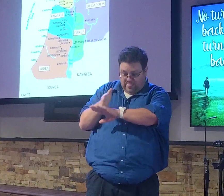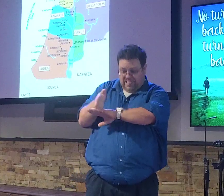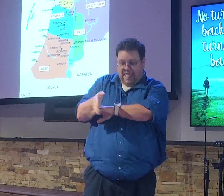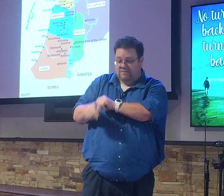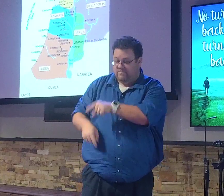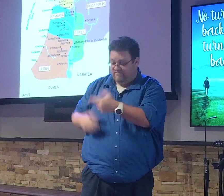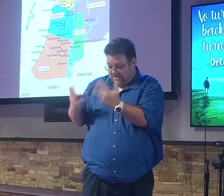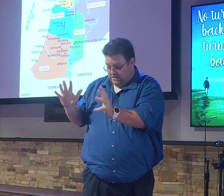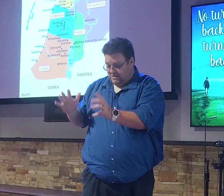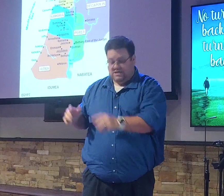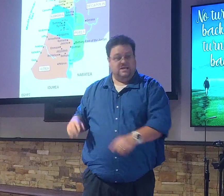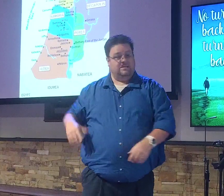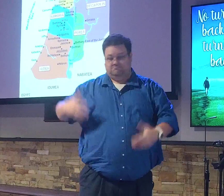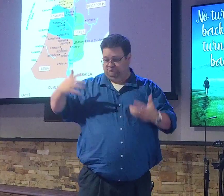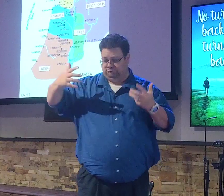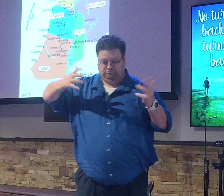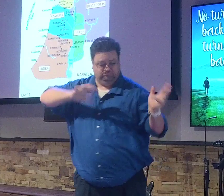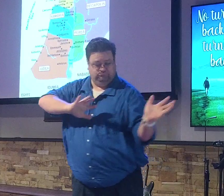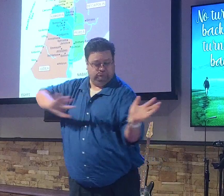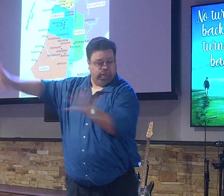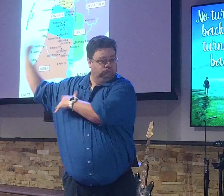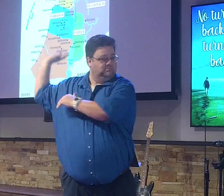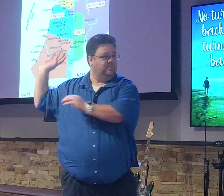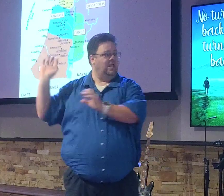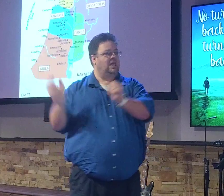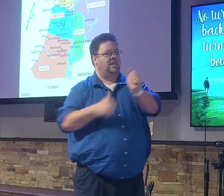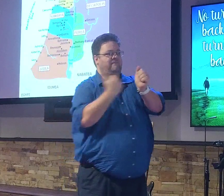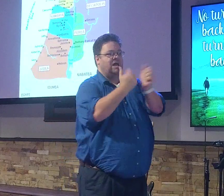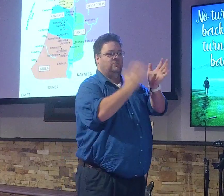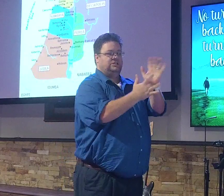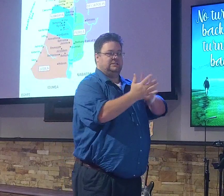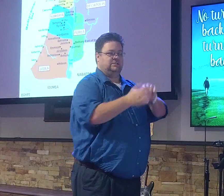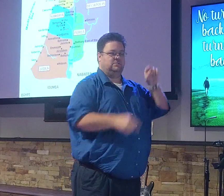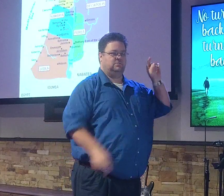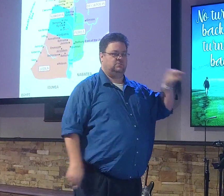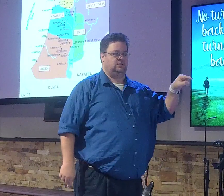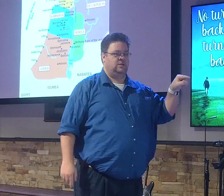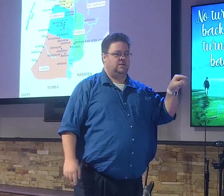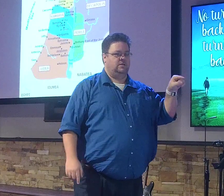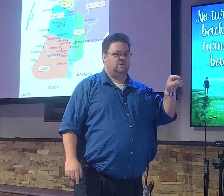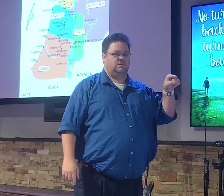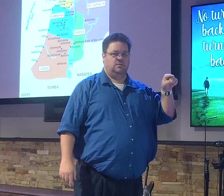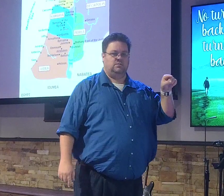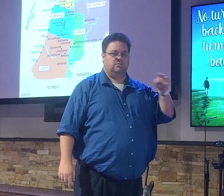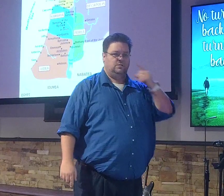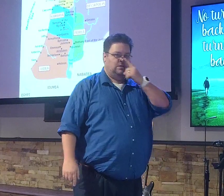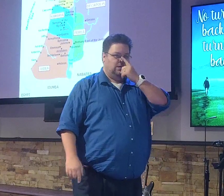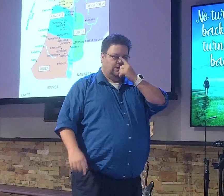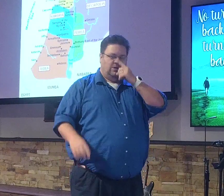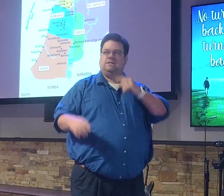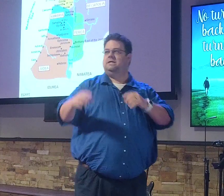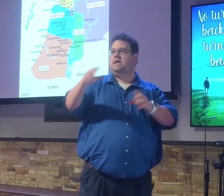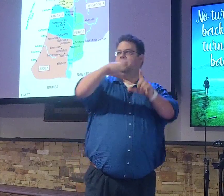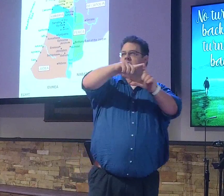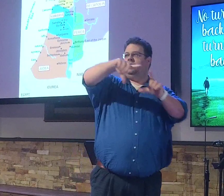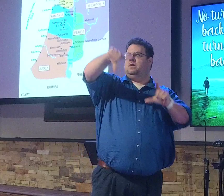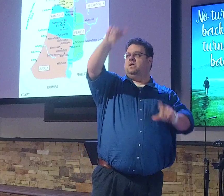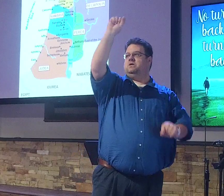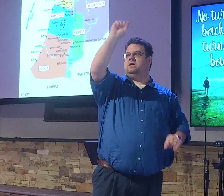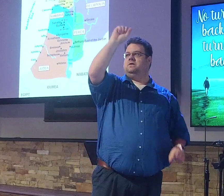him. Followed him. Now, if you look at the map again, Capernaum, which you see right here, I don't know if you can see that, but